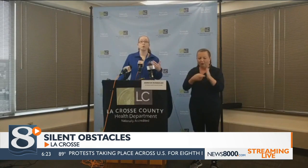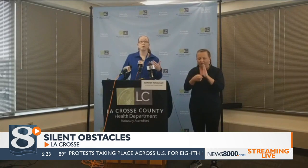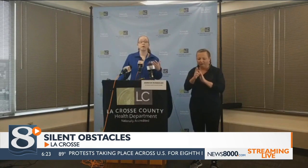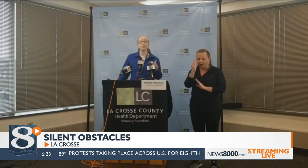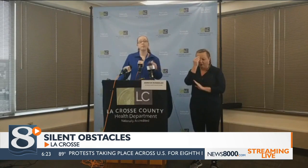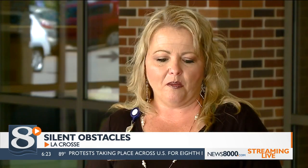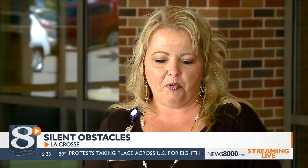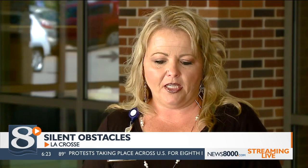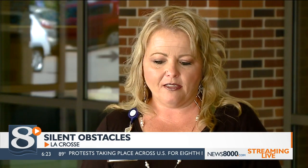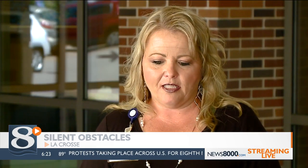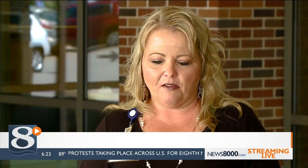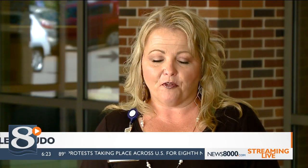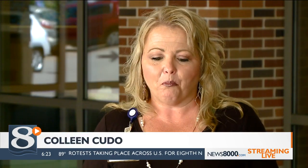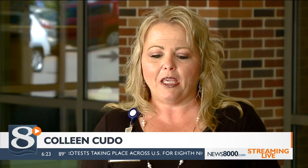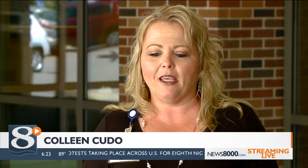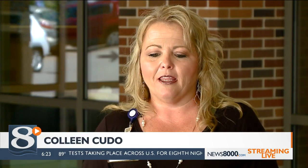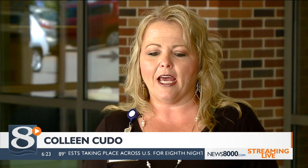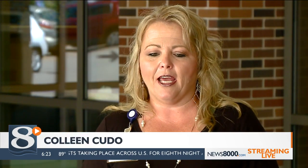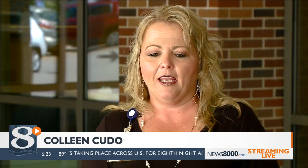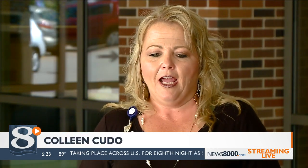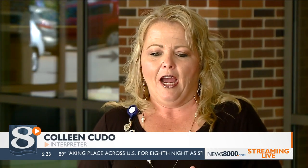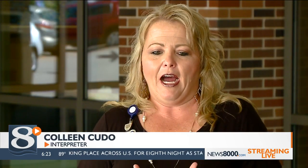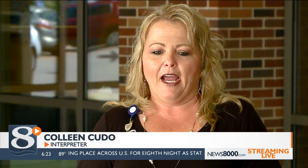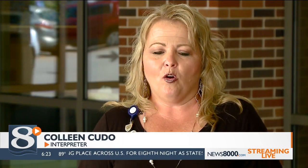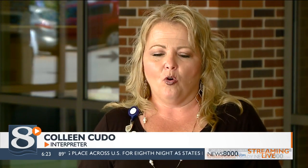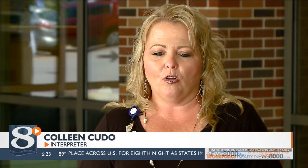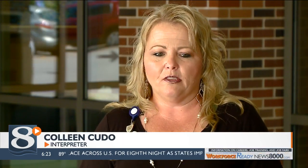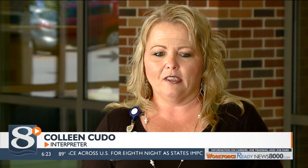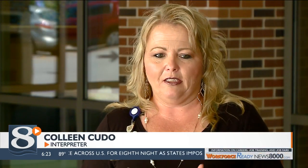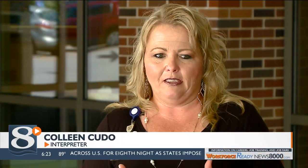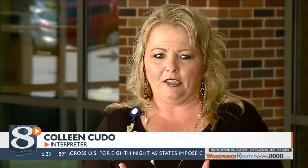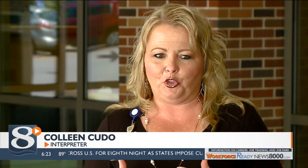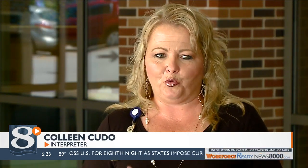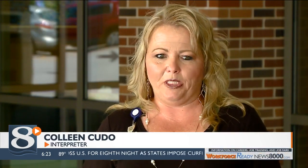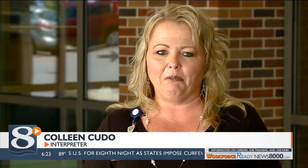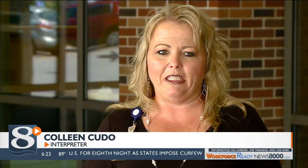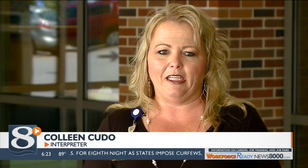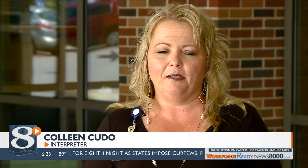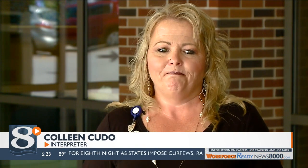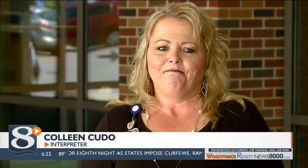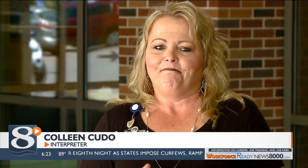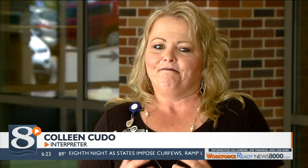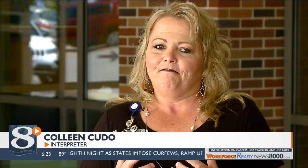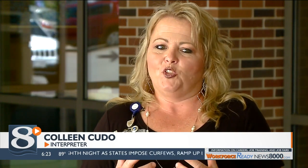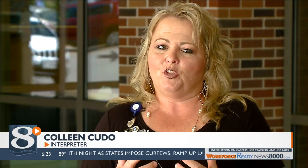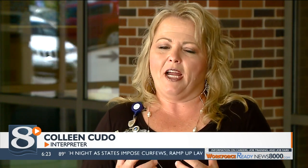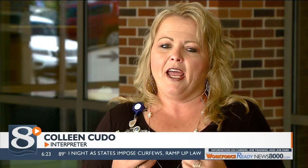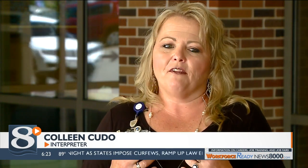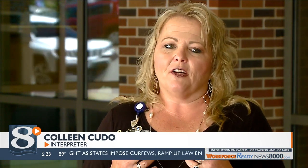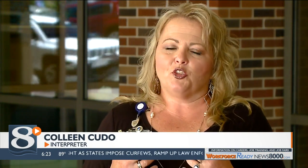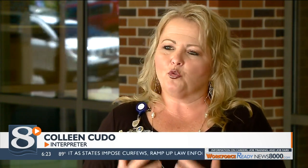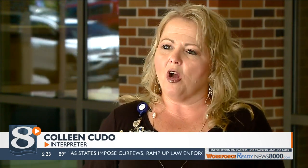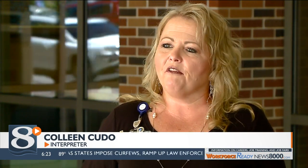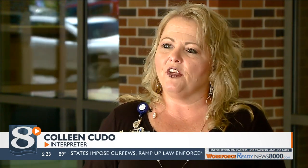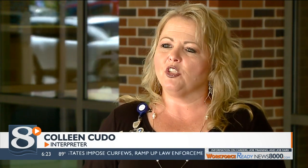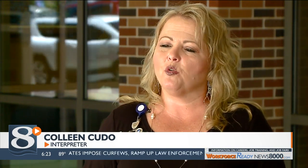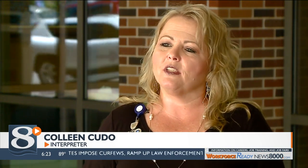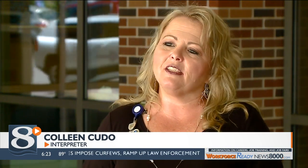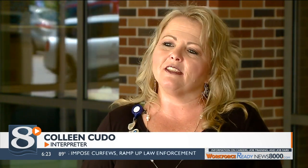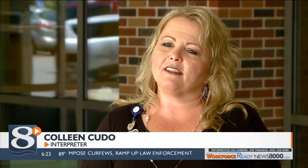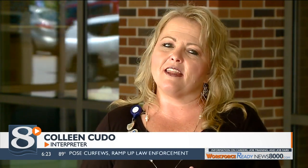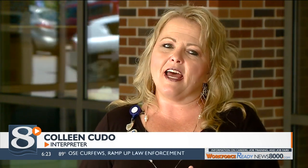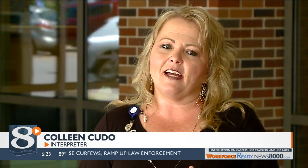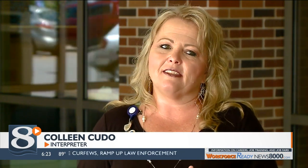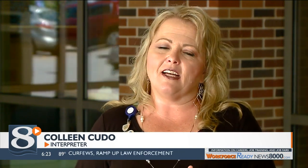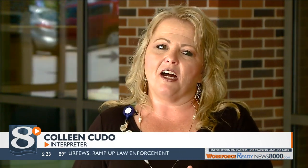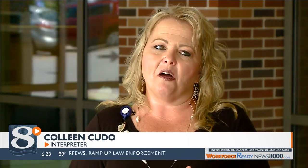press conferences. The biggest thing for me that I hold extremely, I have a strong feeling